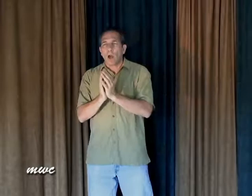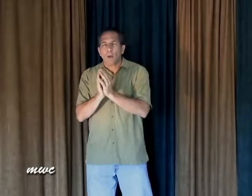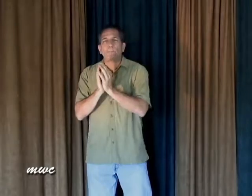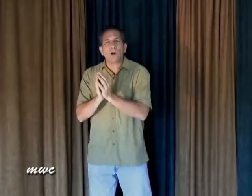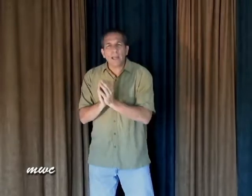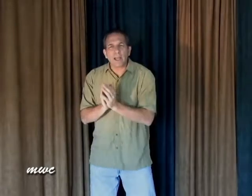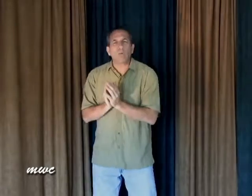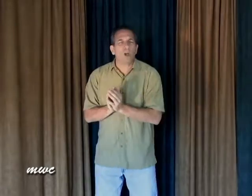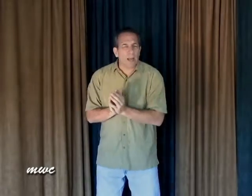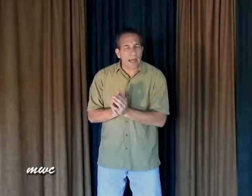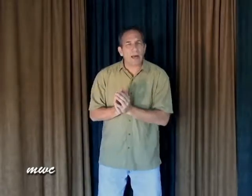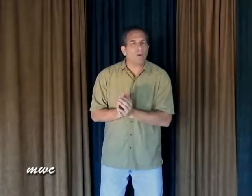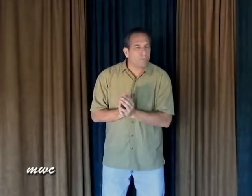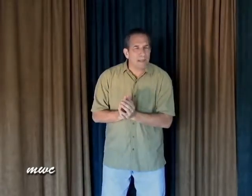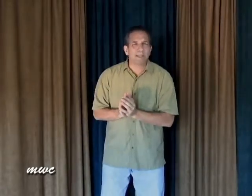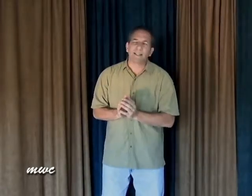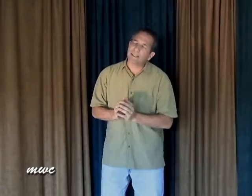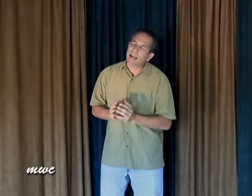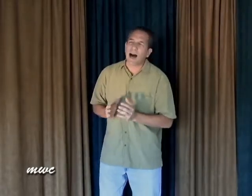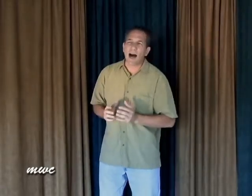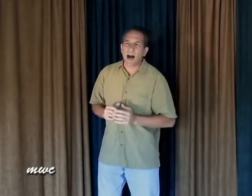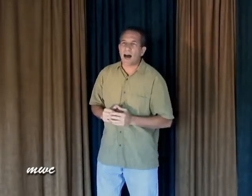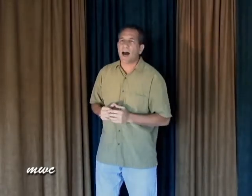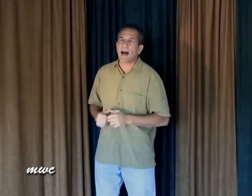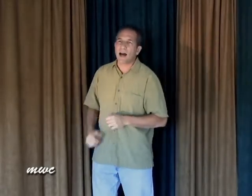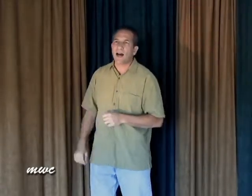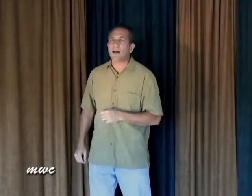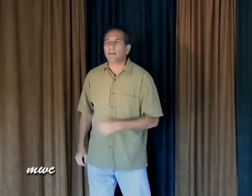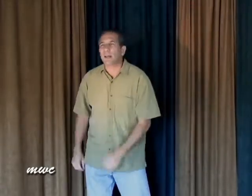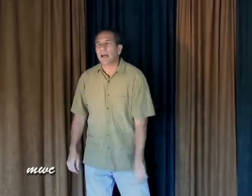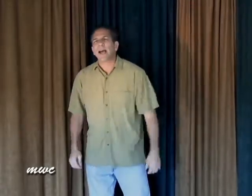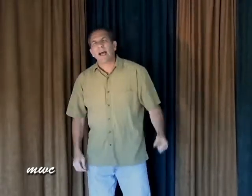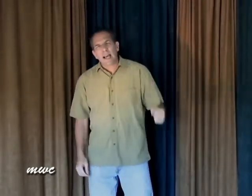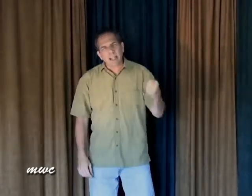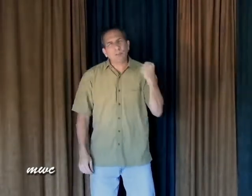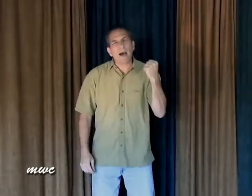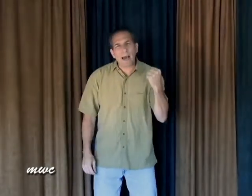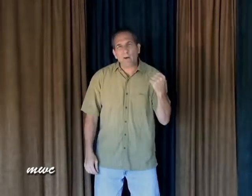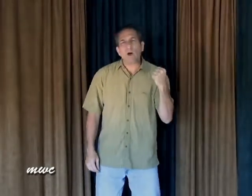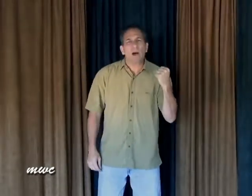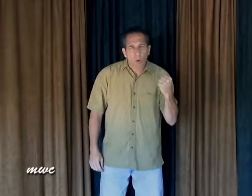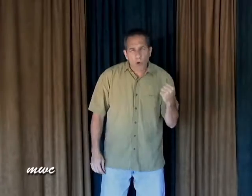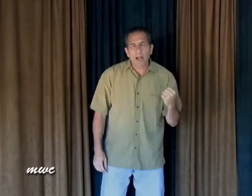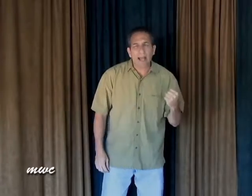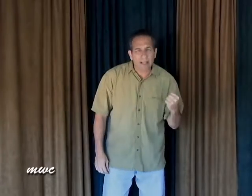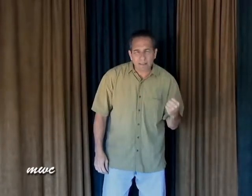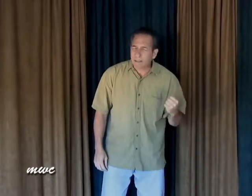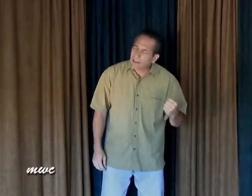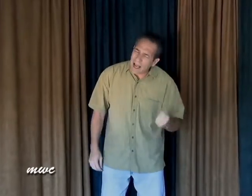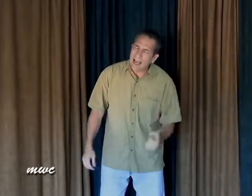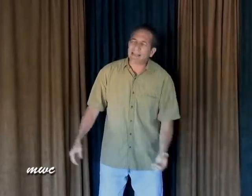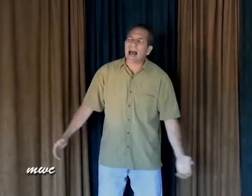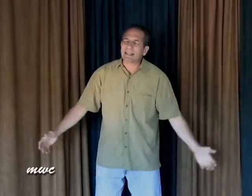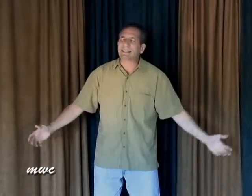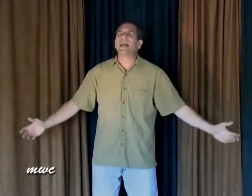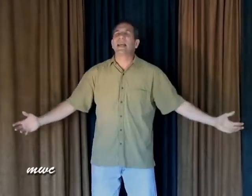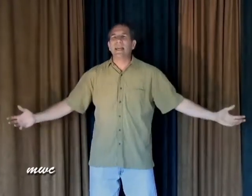Praying will help me to start His power will enter As I say